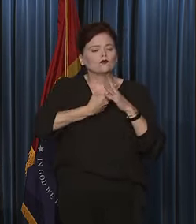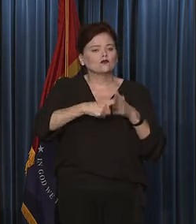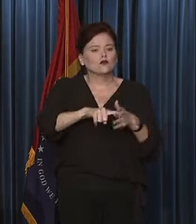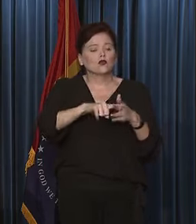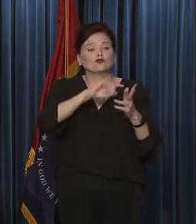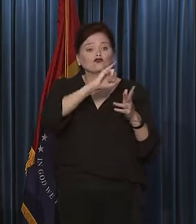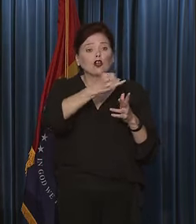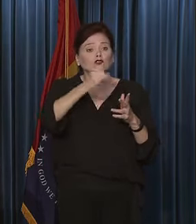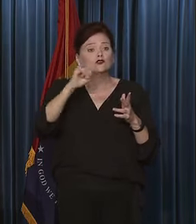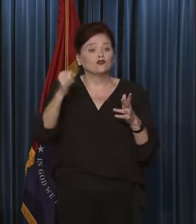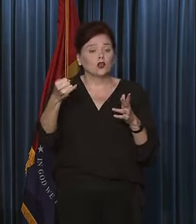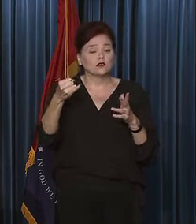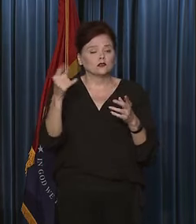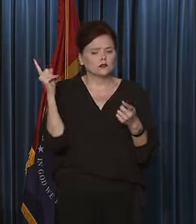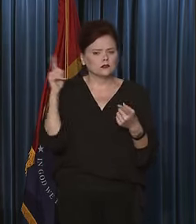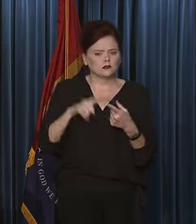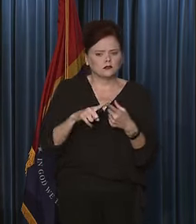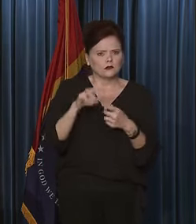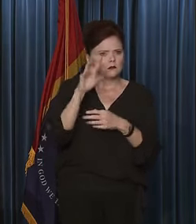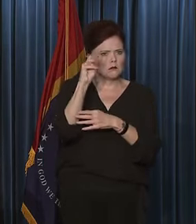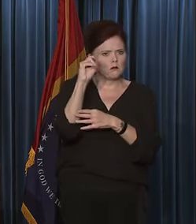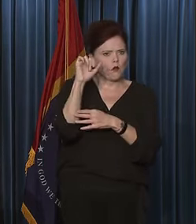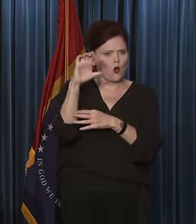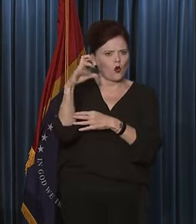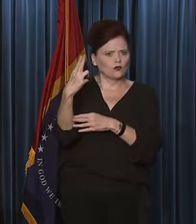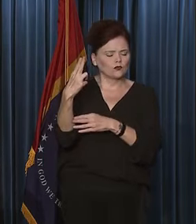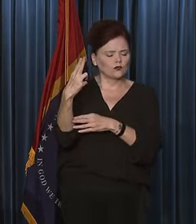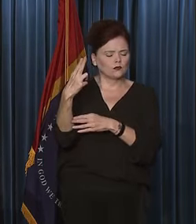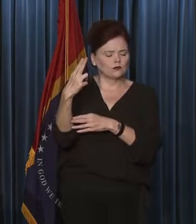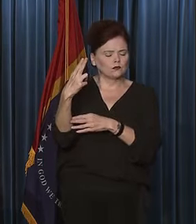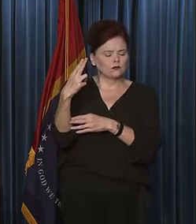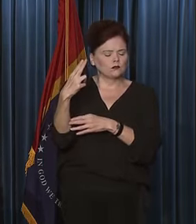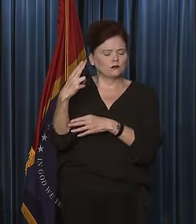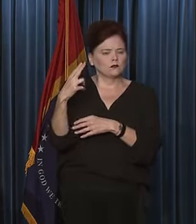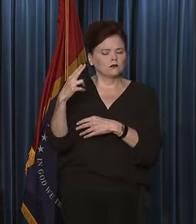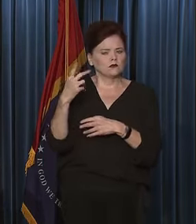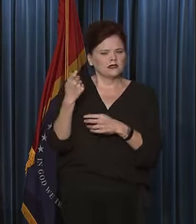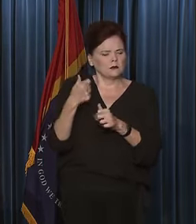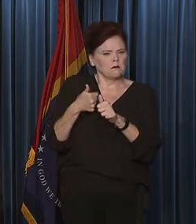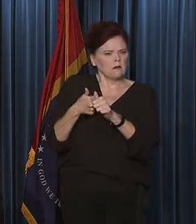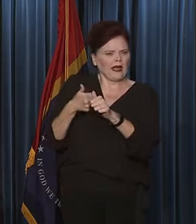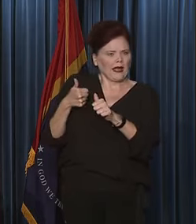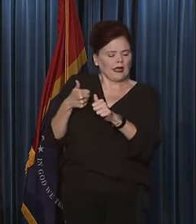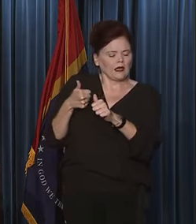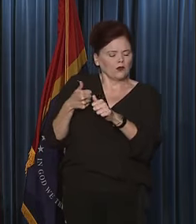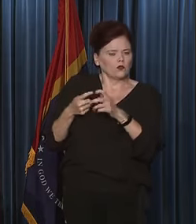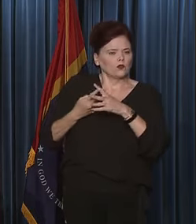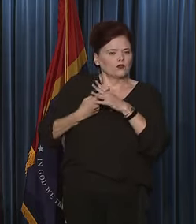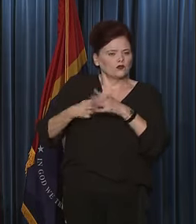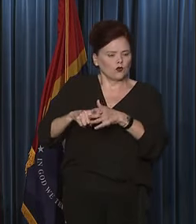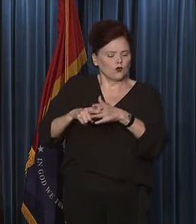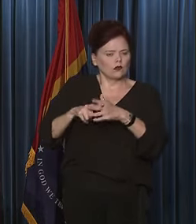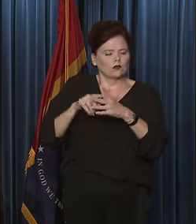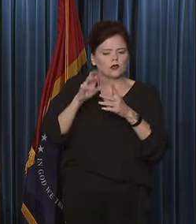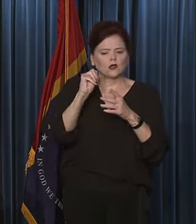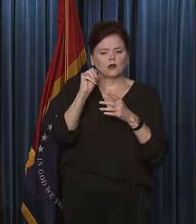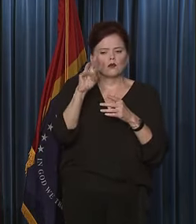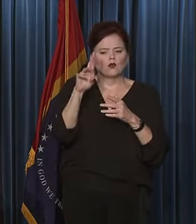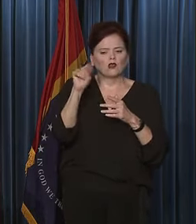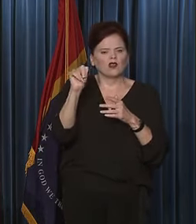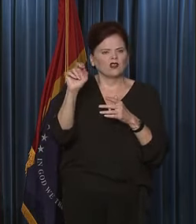the Johnson & Johnson until March. And so it's a little bit behind when we started the mRNA